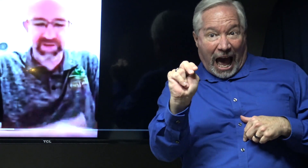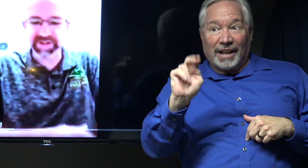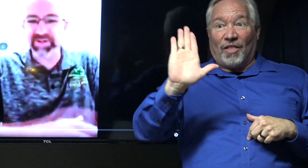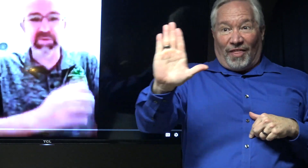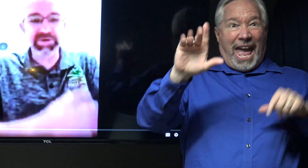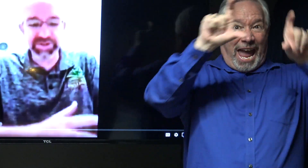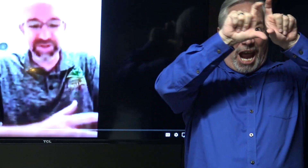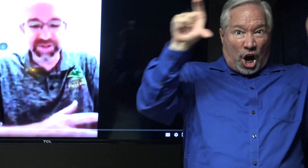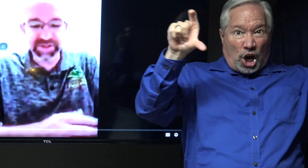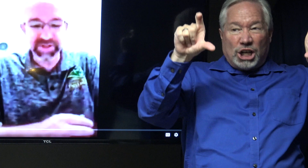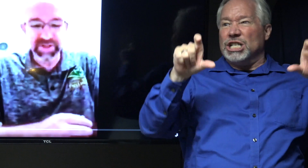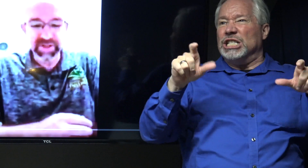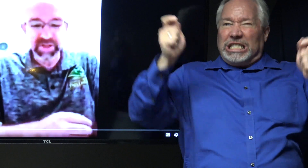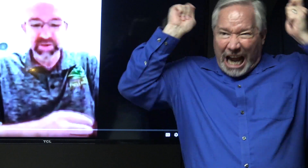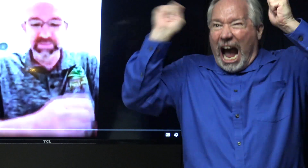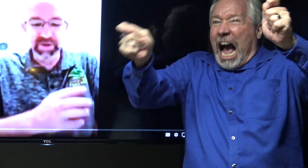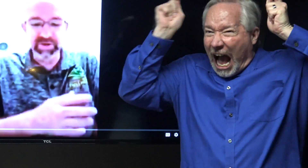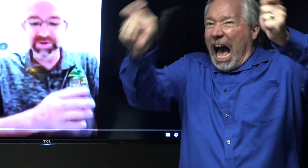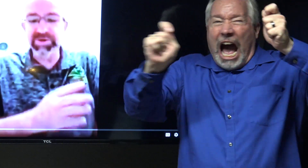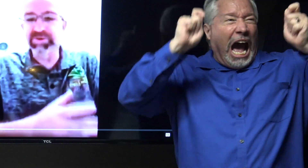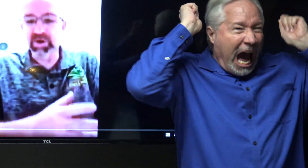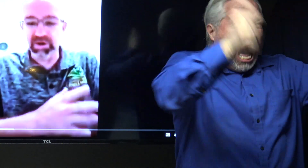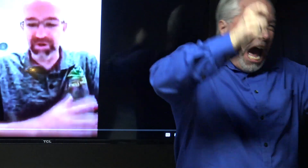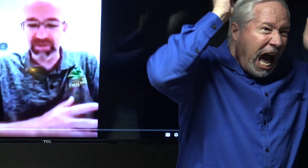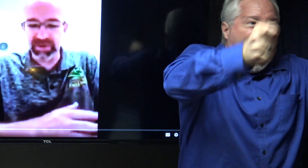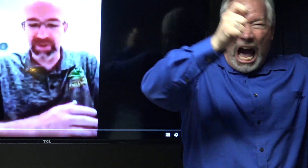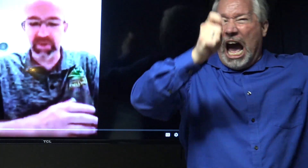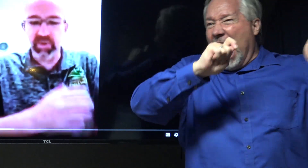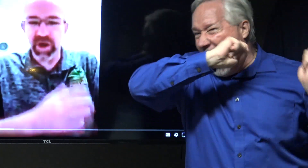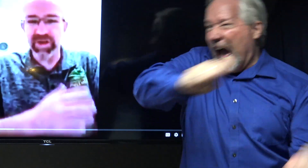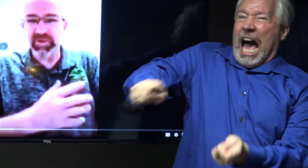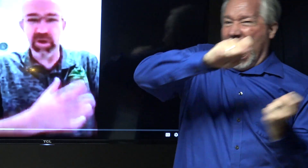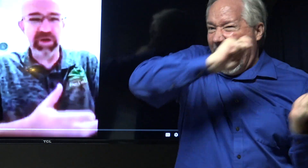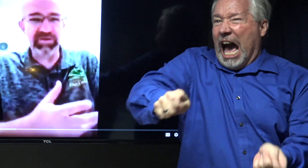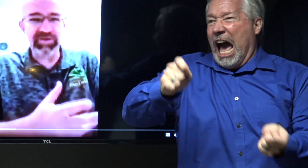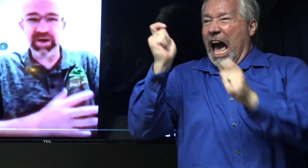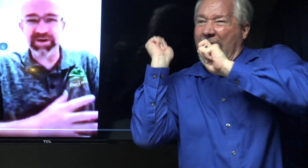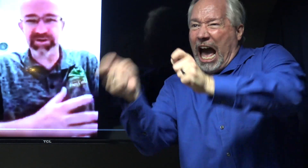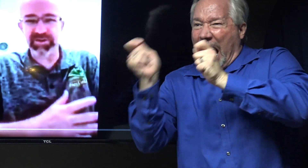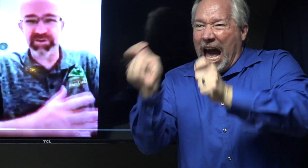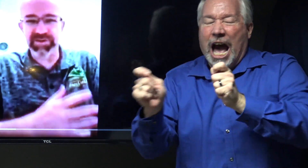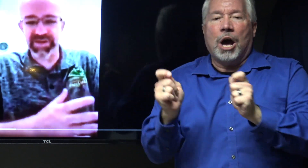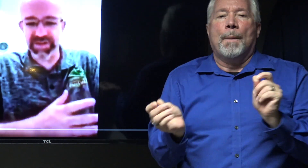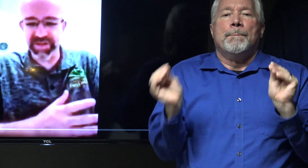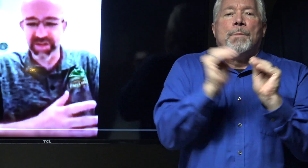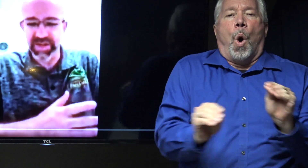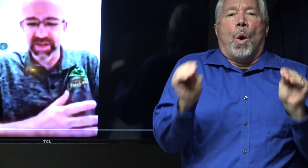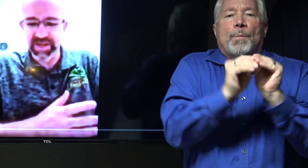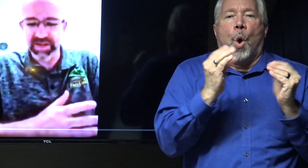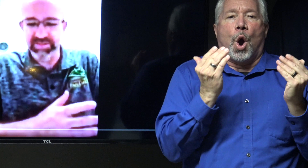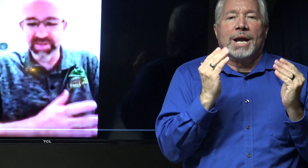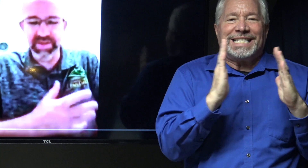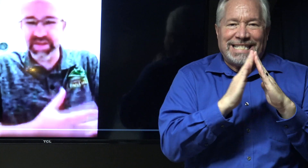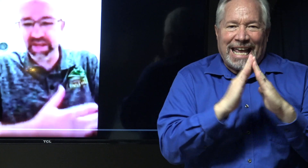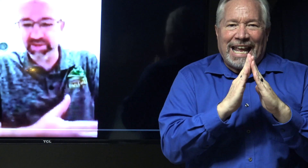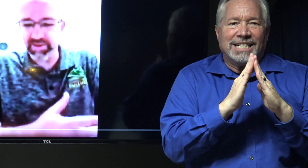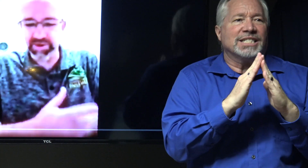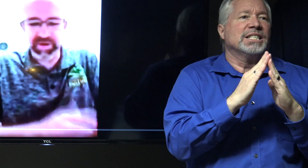wrath. And I saw more cities with pillars of smoke over them, like the wildfire storms in California